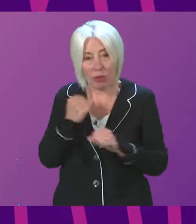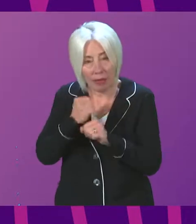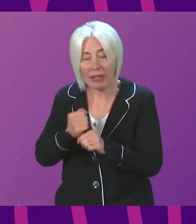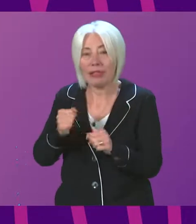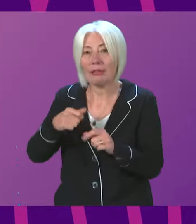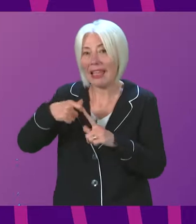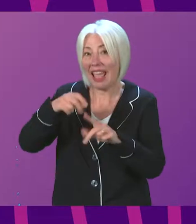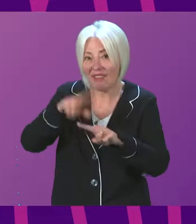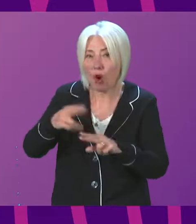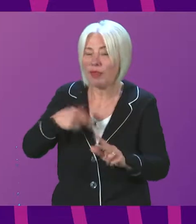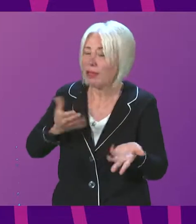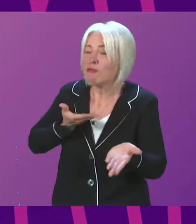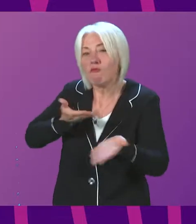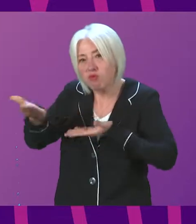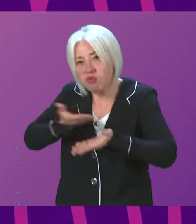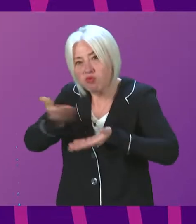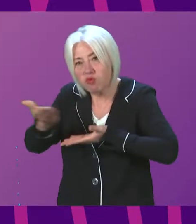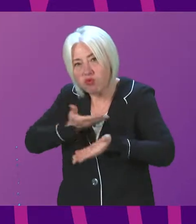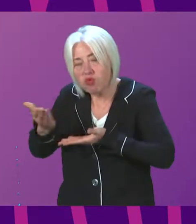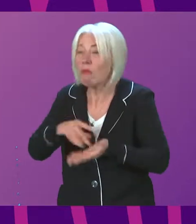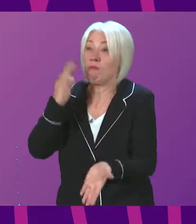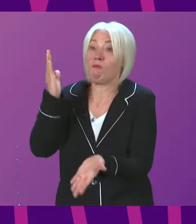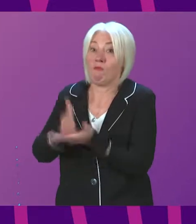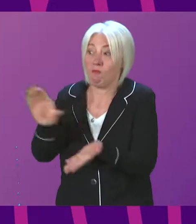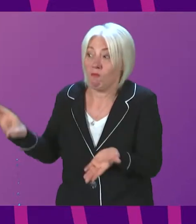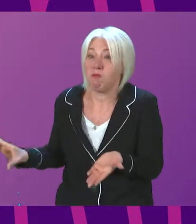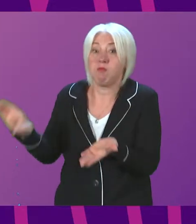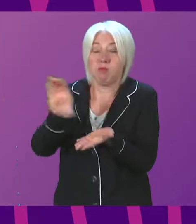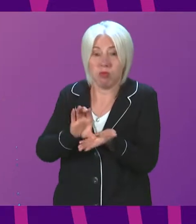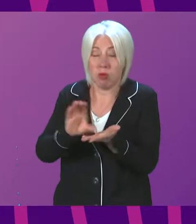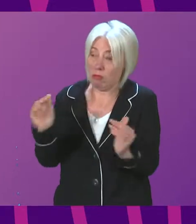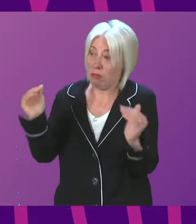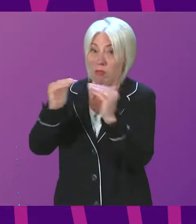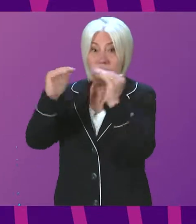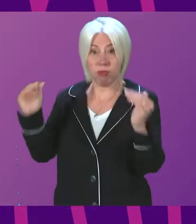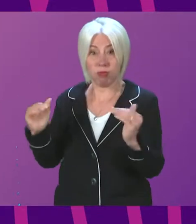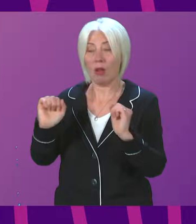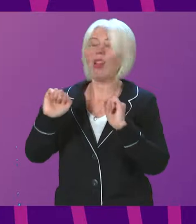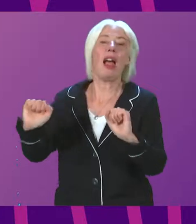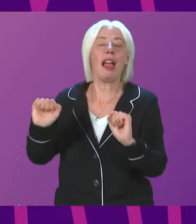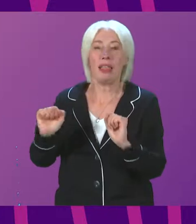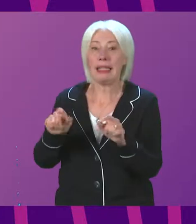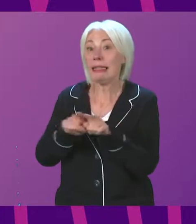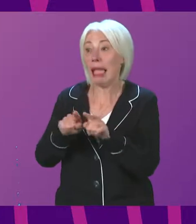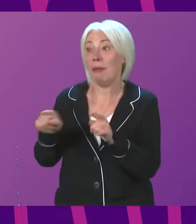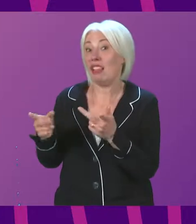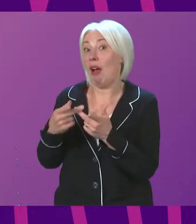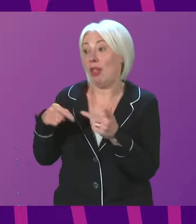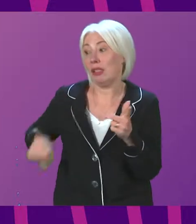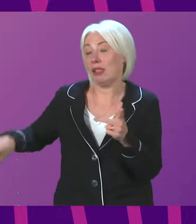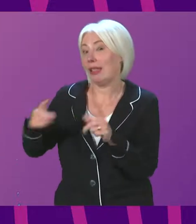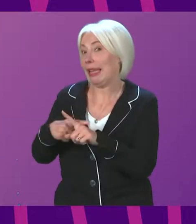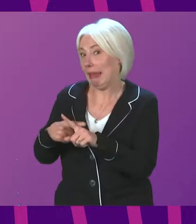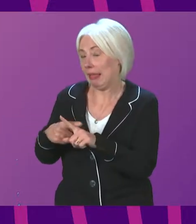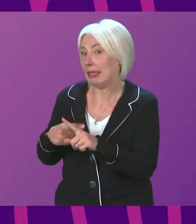Forbes in particular, that has ensured that we're getting funding on a par with free ports in England, but also that